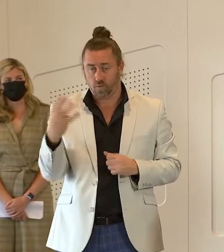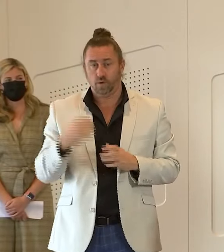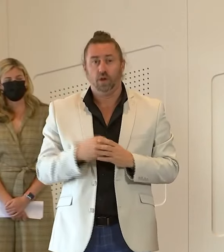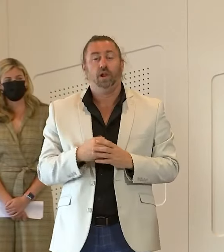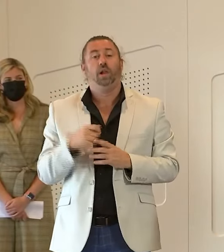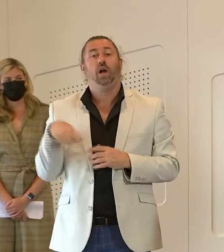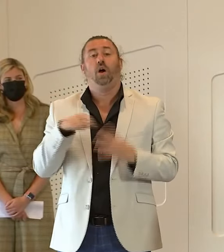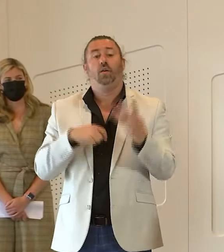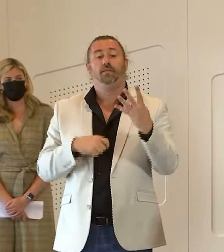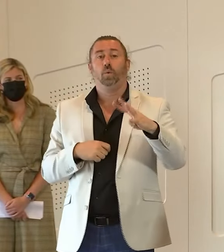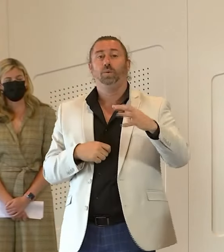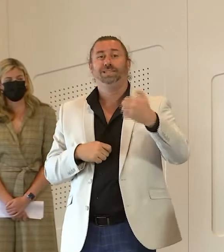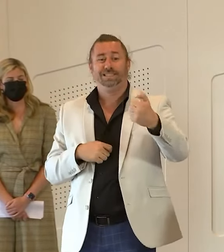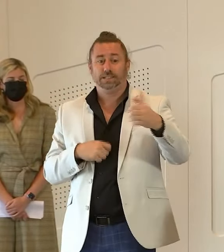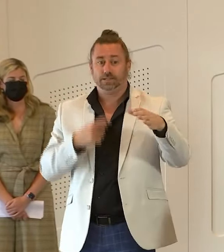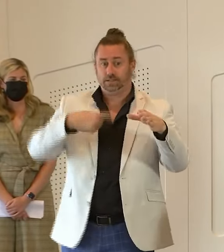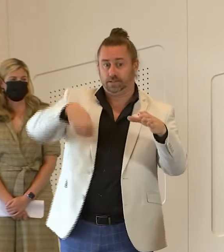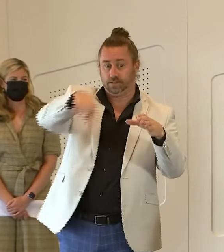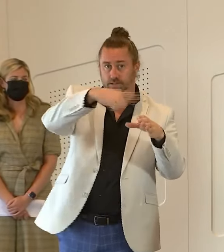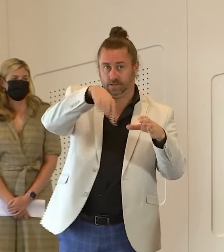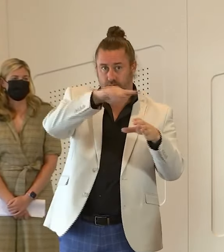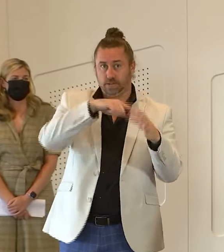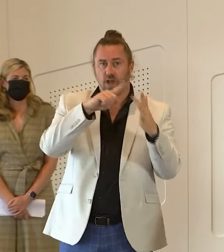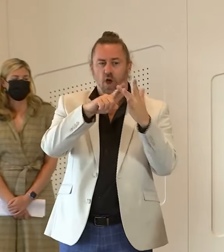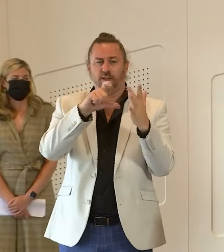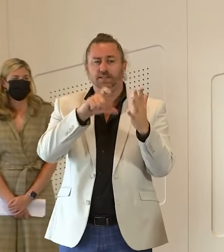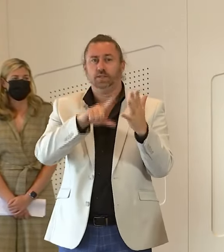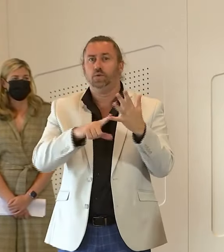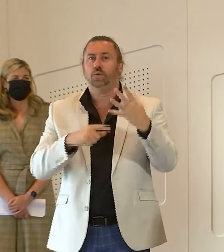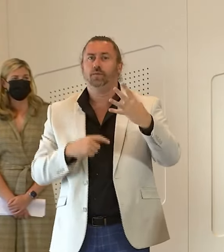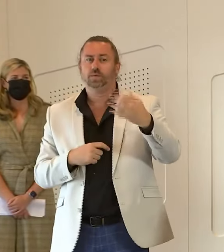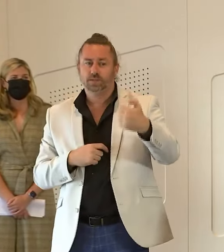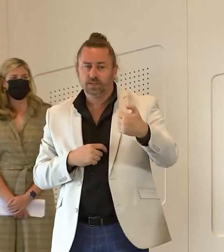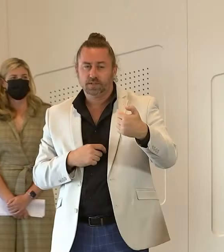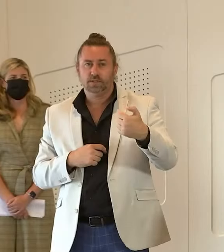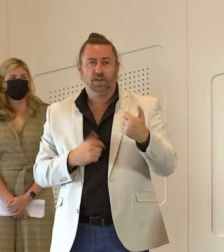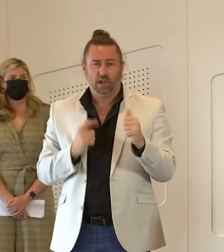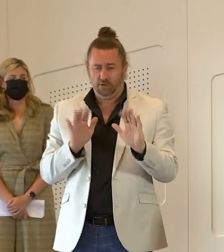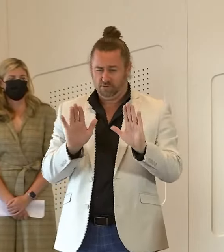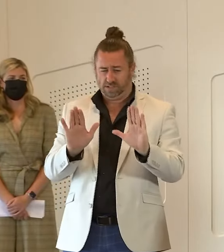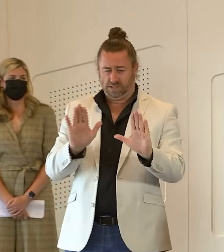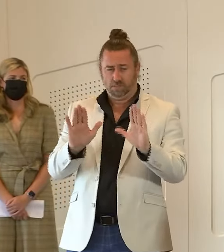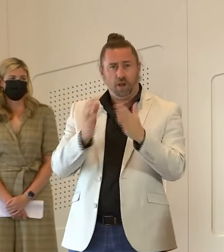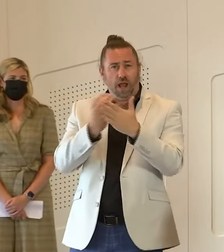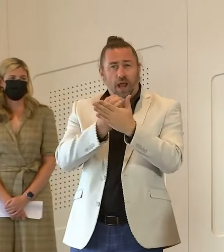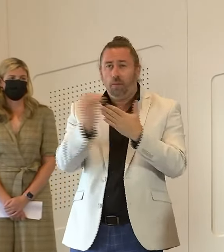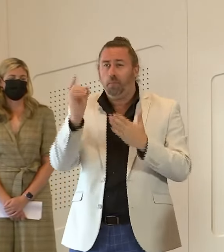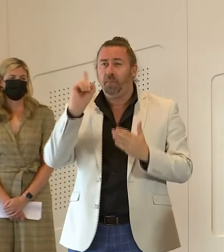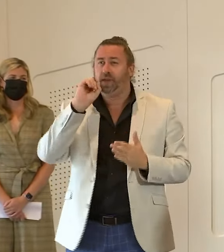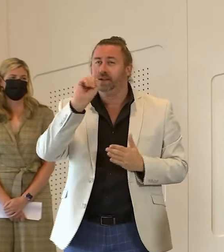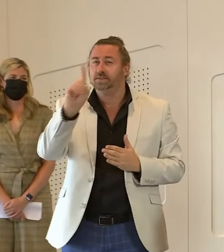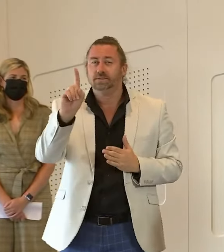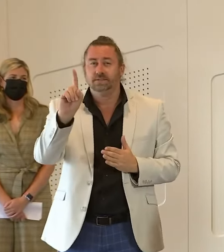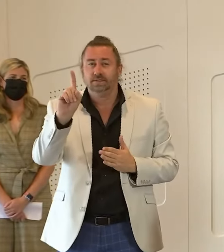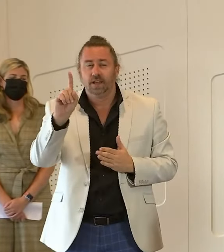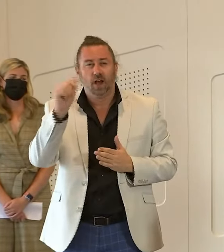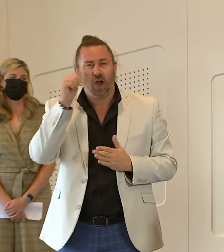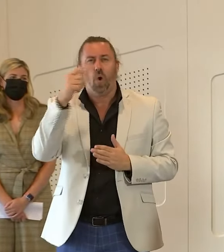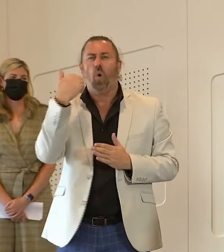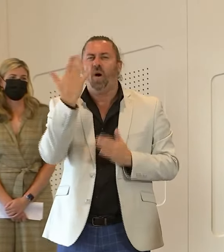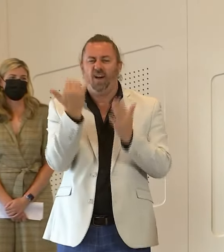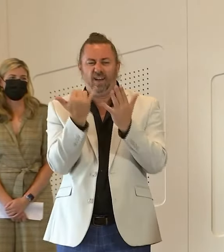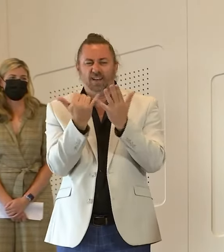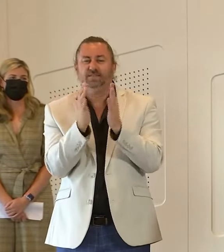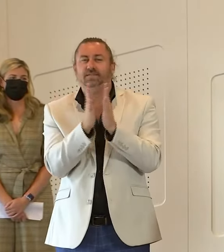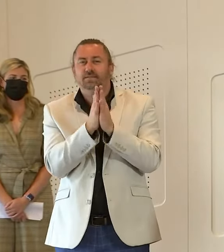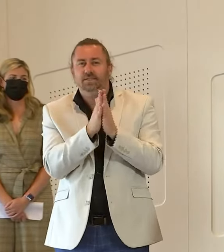includes 46 patients in hospital in intensive care. That's not much of a change from yesterday but I think I've previously mentioned Sundays tend to